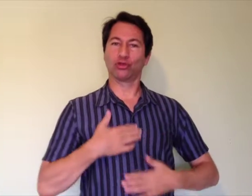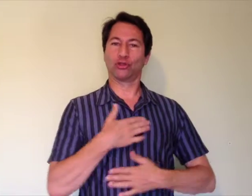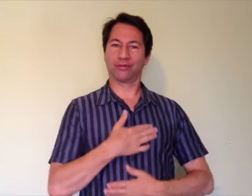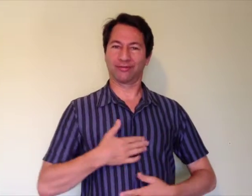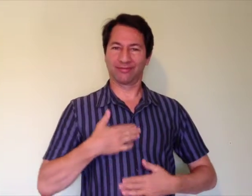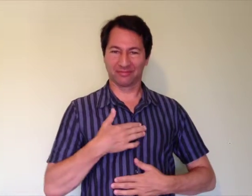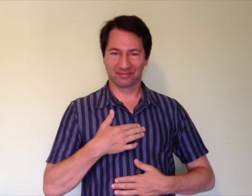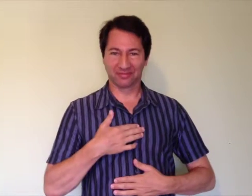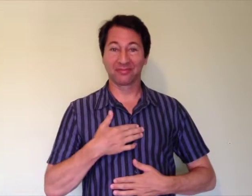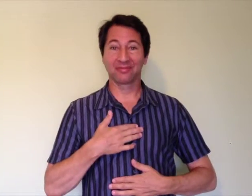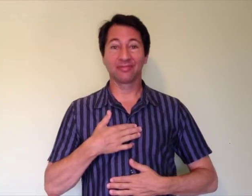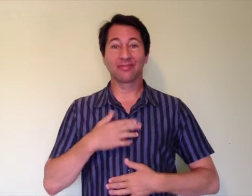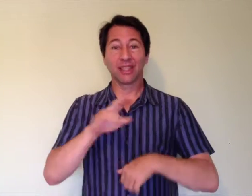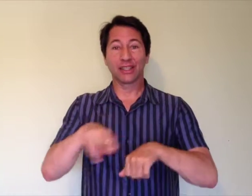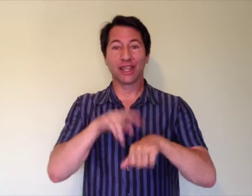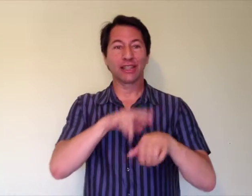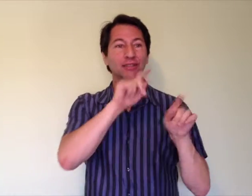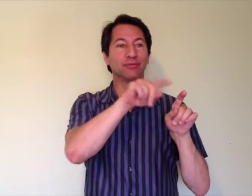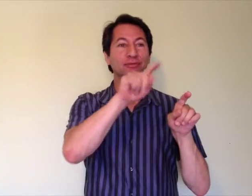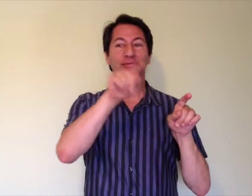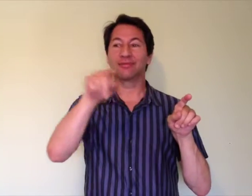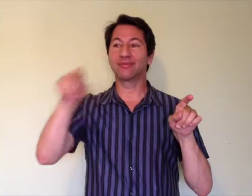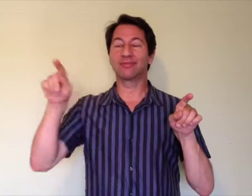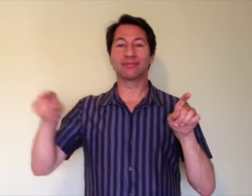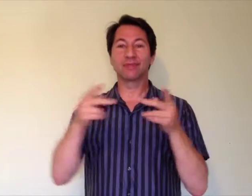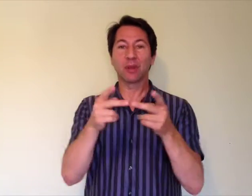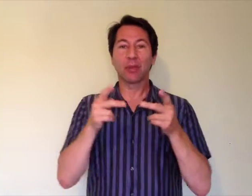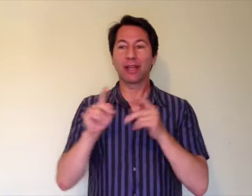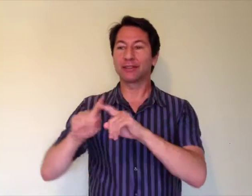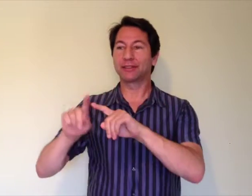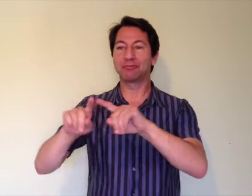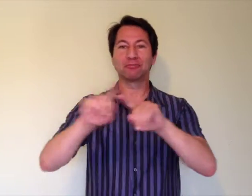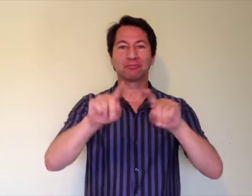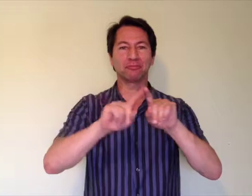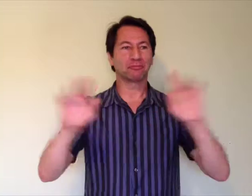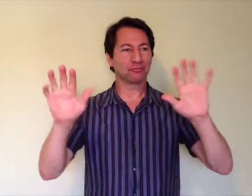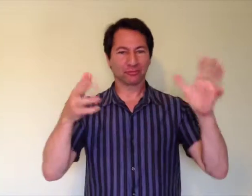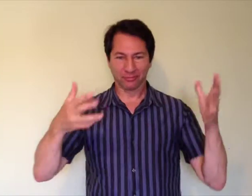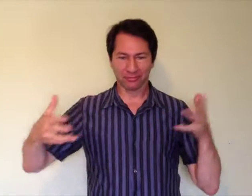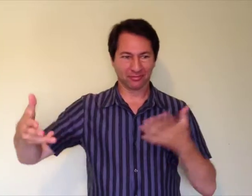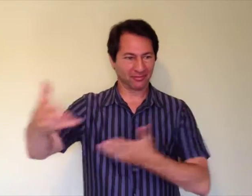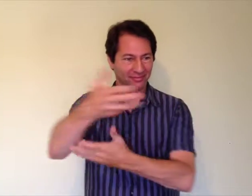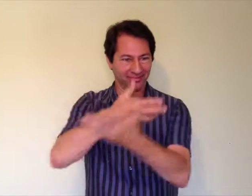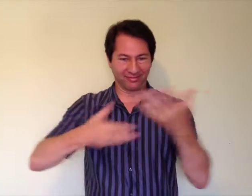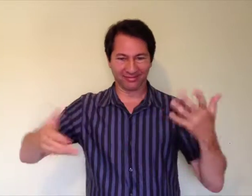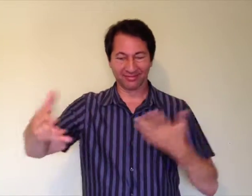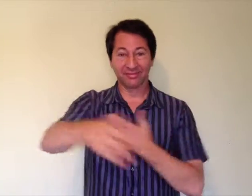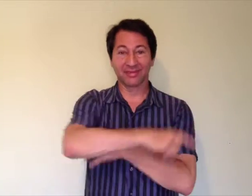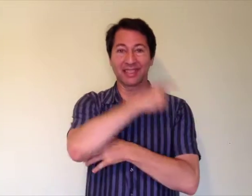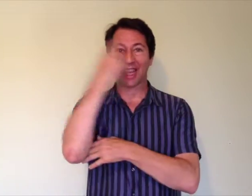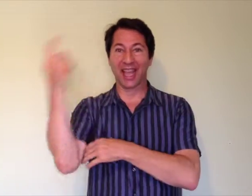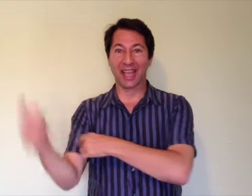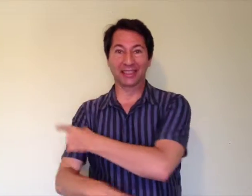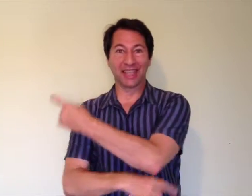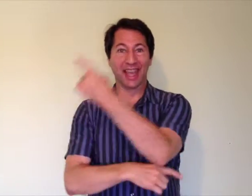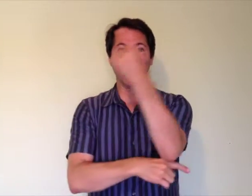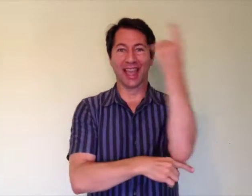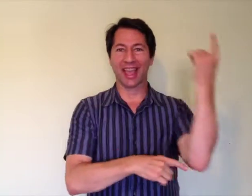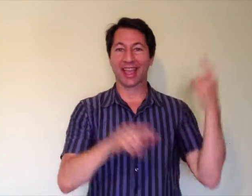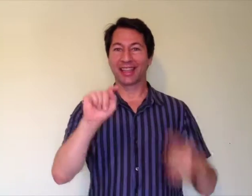From nation to nation, from place to place, for taste and taste The taxi